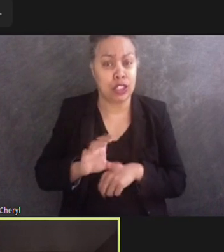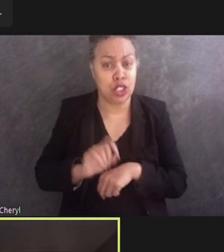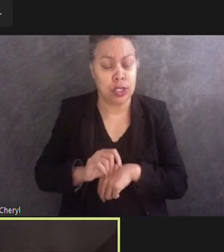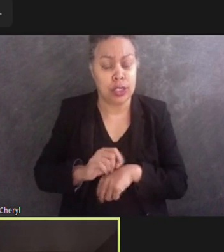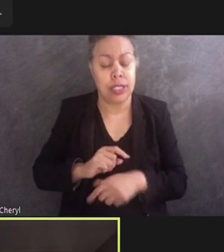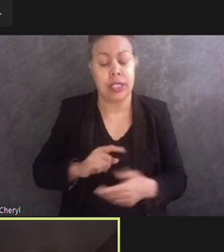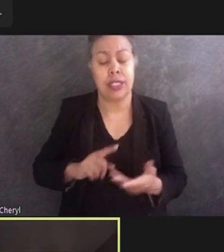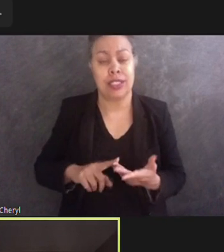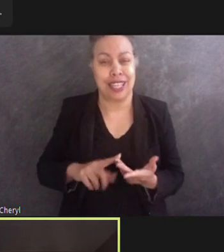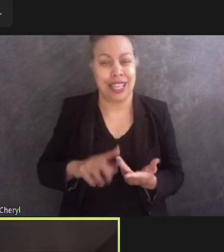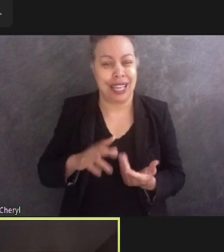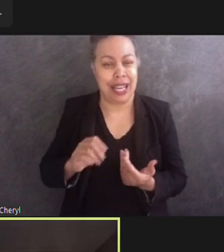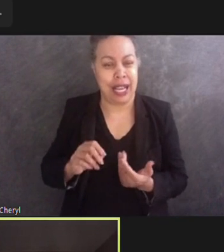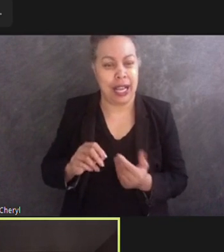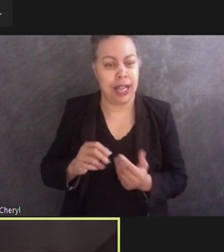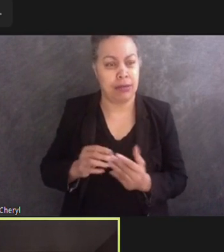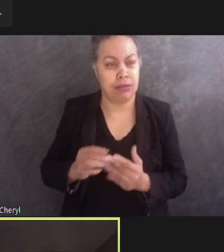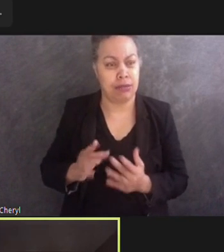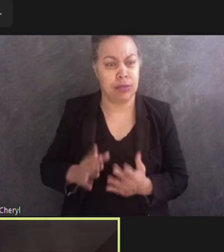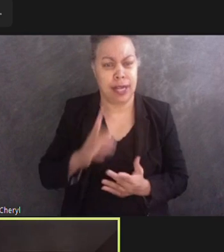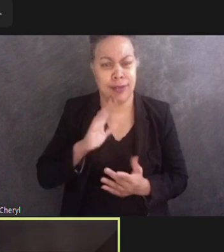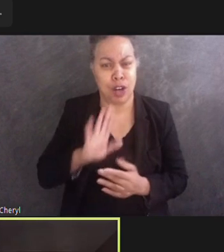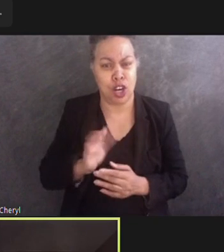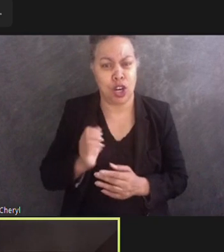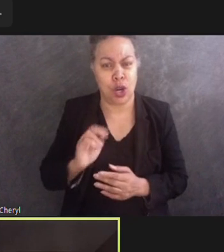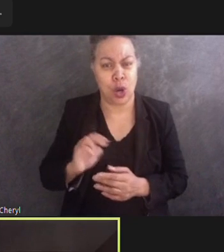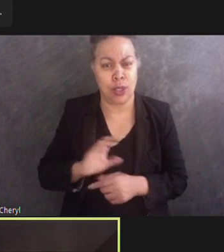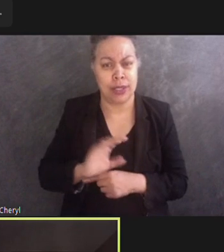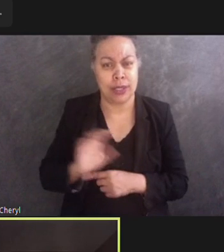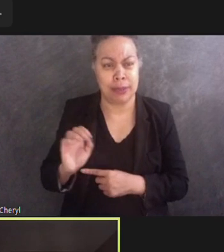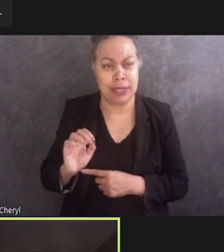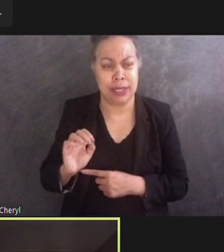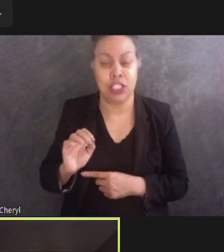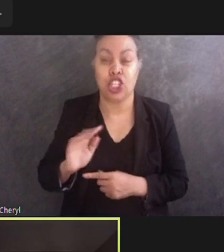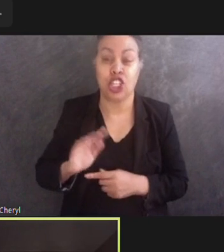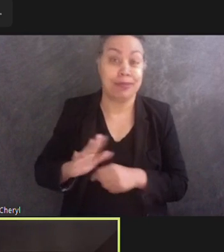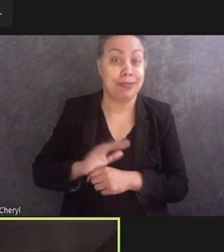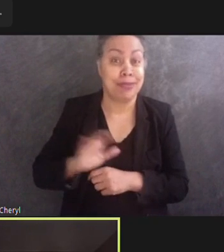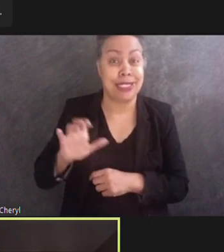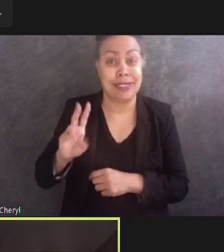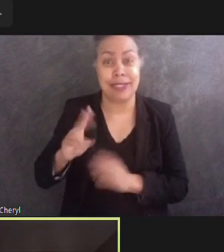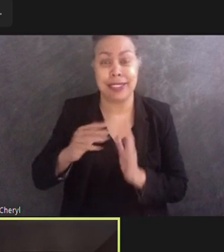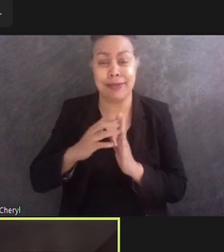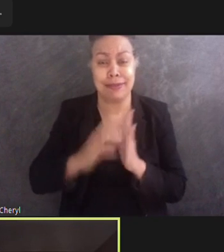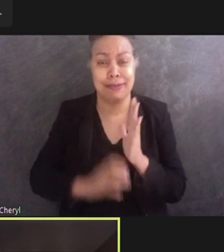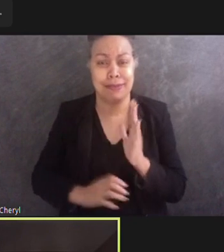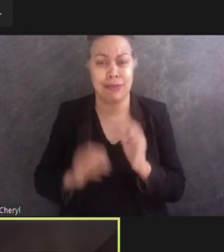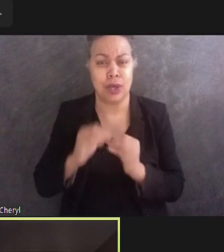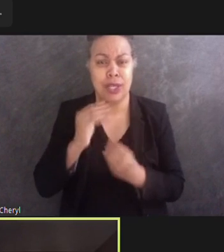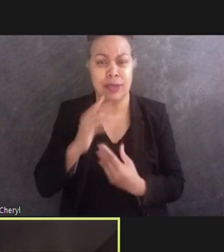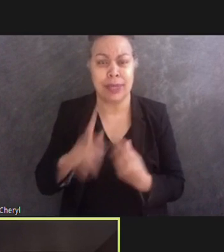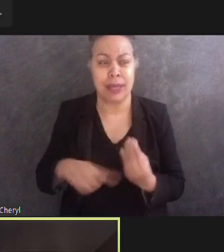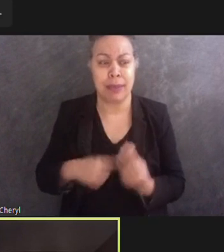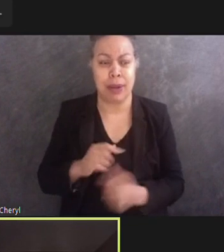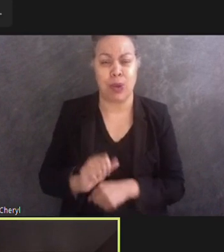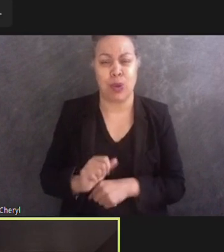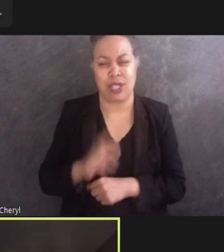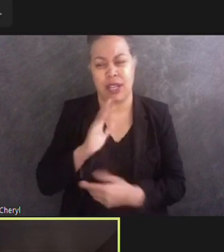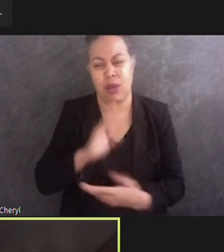firm. Her complete CV and more information about her work. We'll put that in the chat. Um,